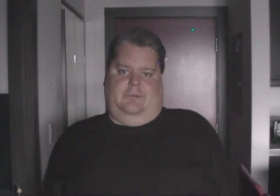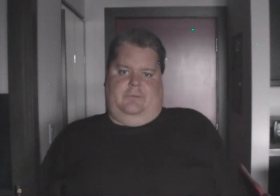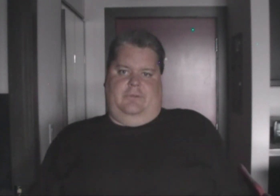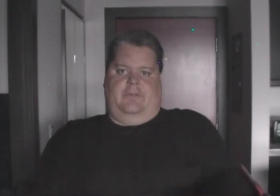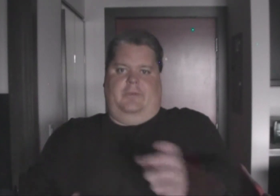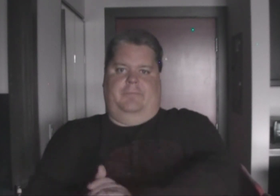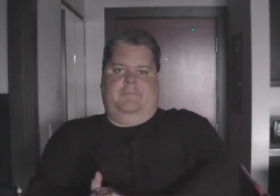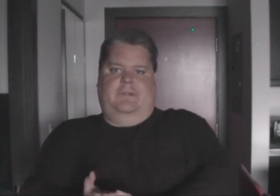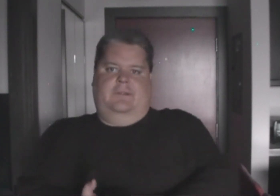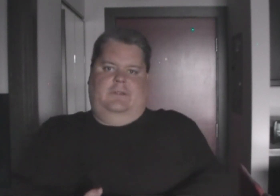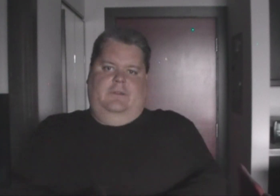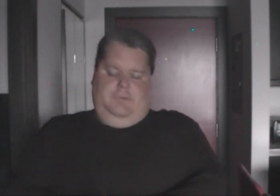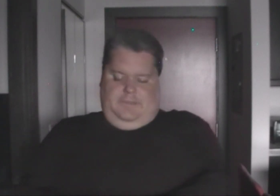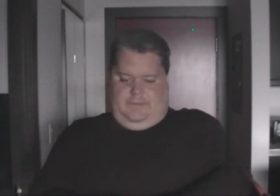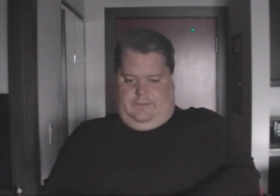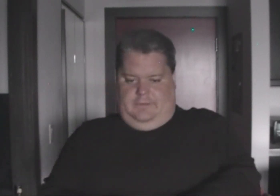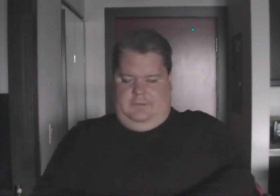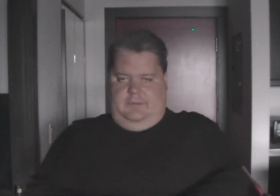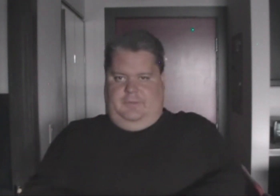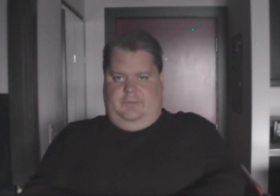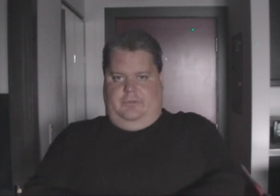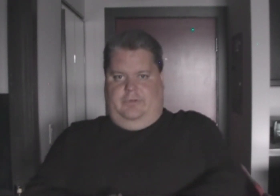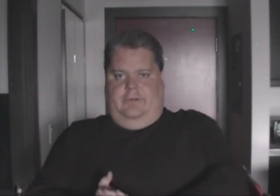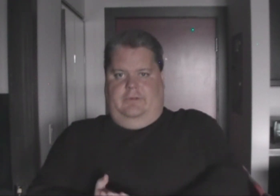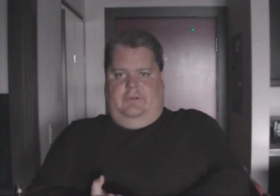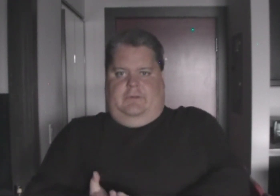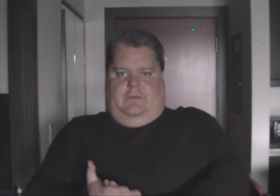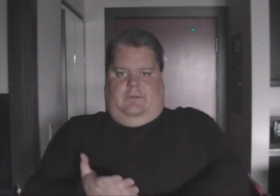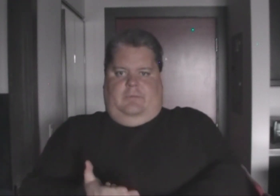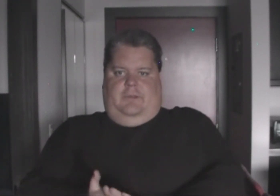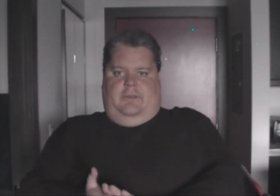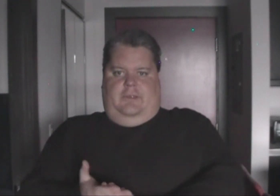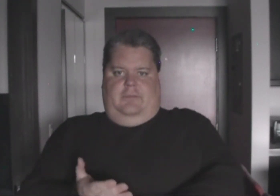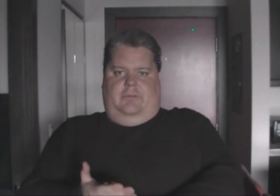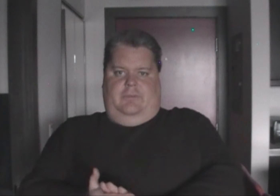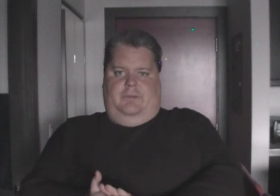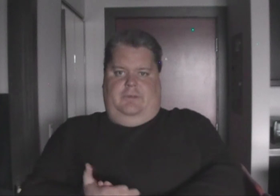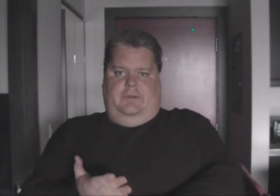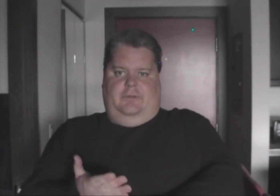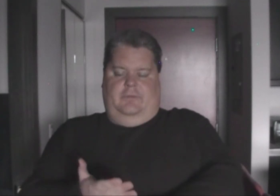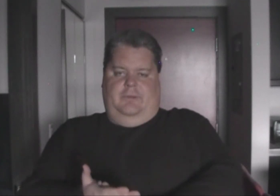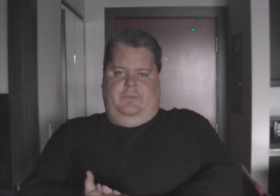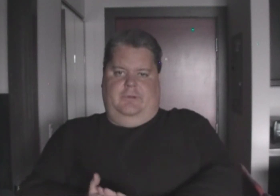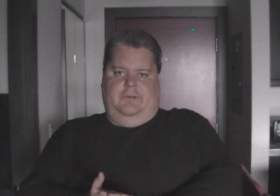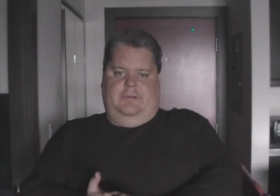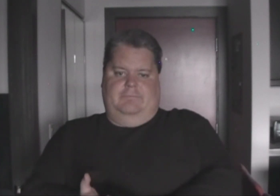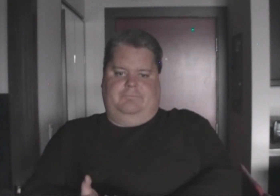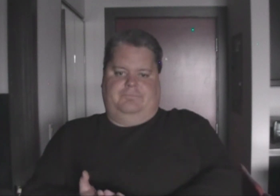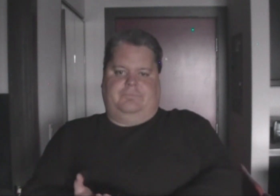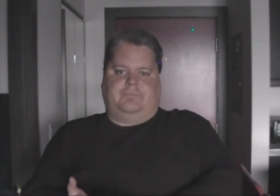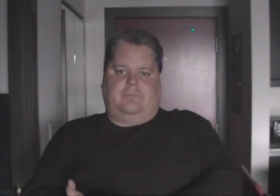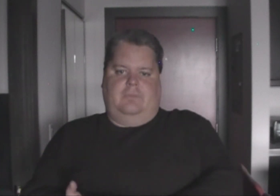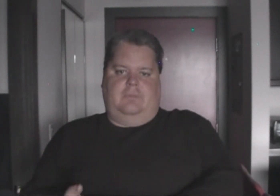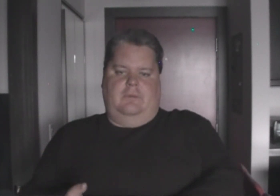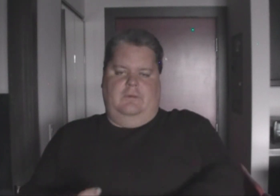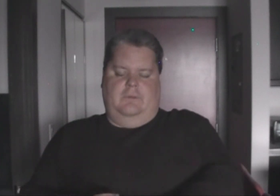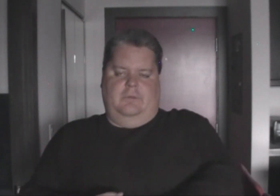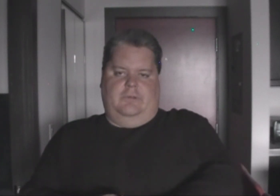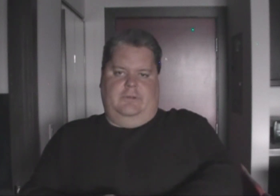wasn't worth the trouble. But, yeah, I mean, those are many of games. I mean, I also remember, uh, there was a,